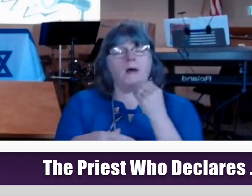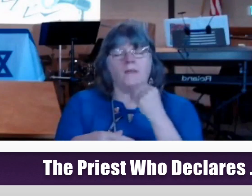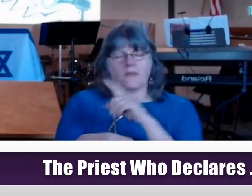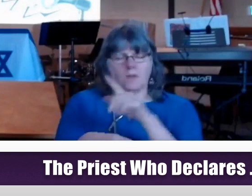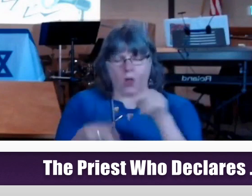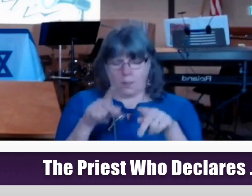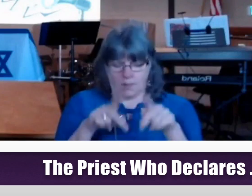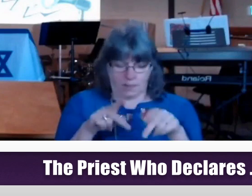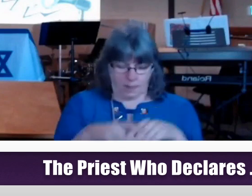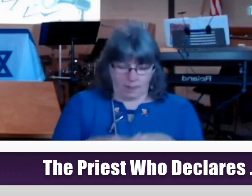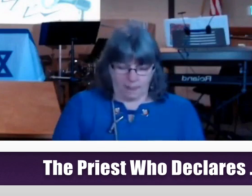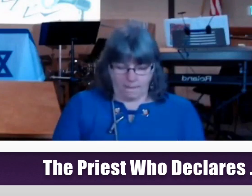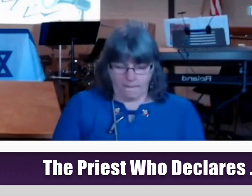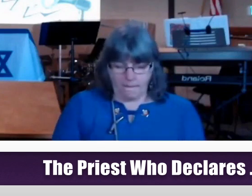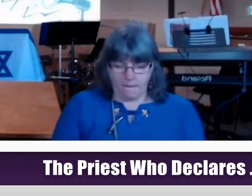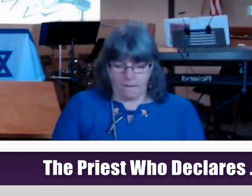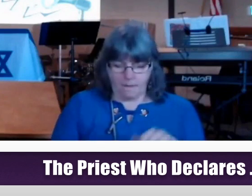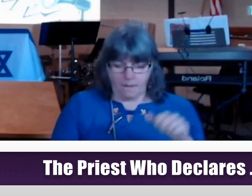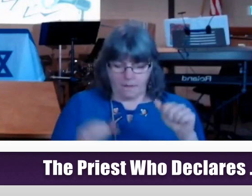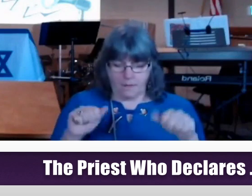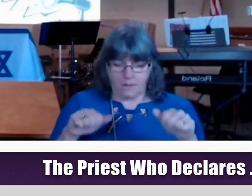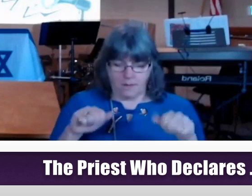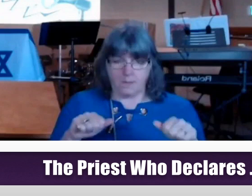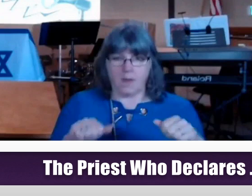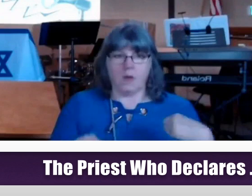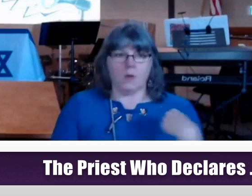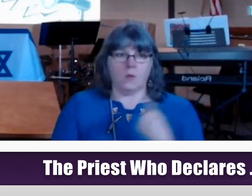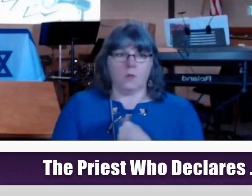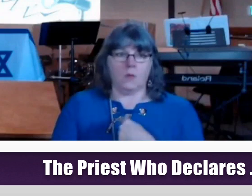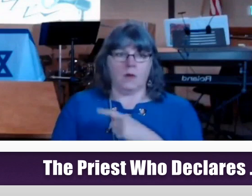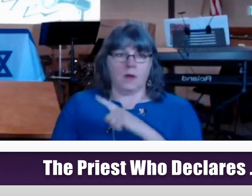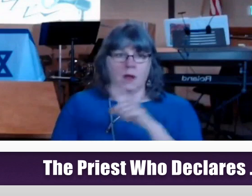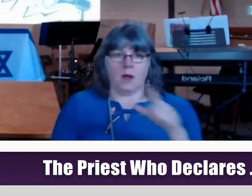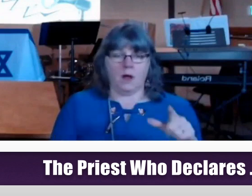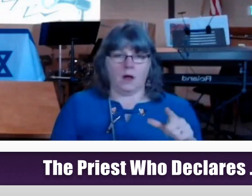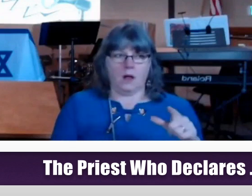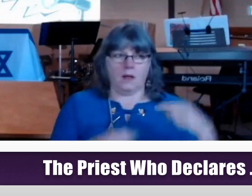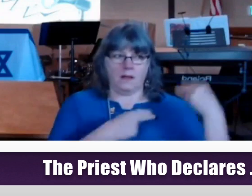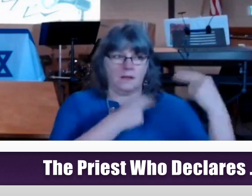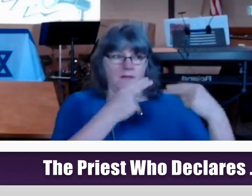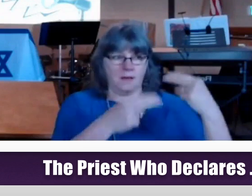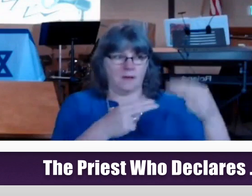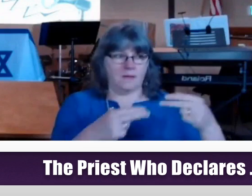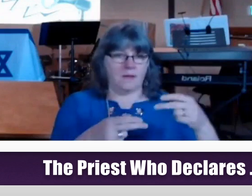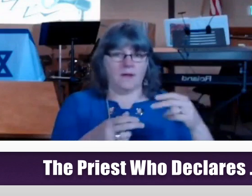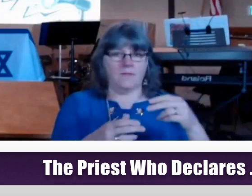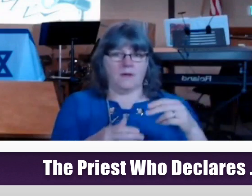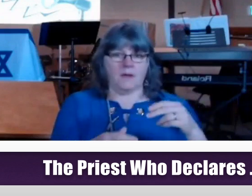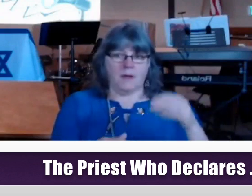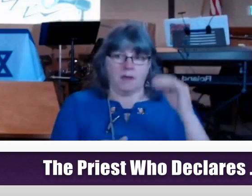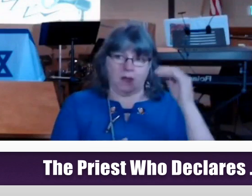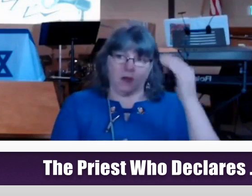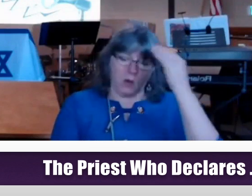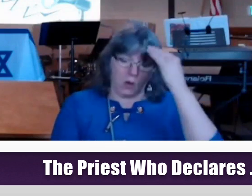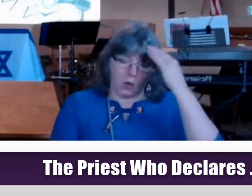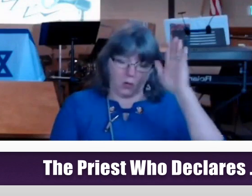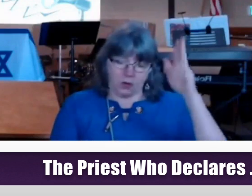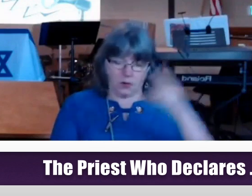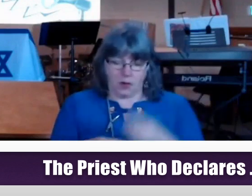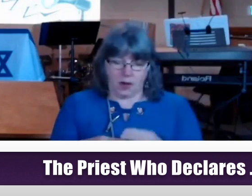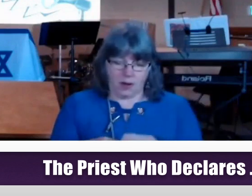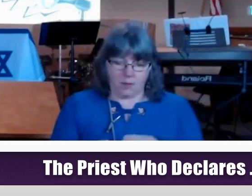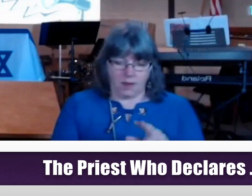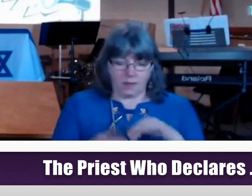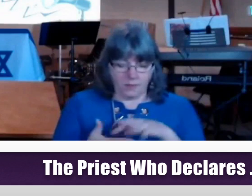Israel May we are the descendant of the descendant of your people the house of Israel Know your name and study your Torah